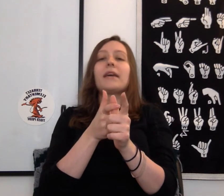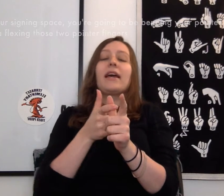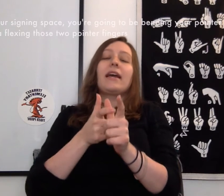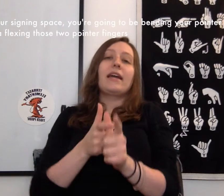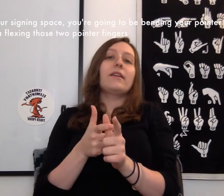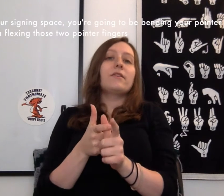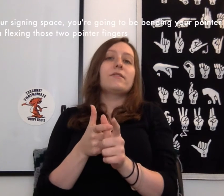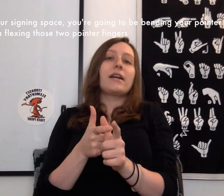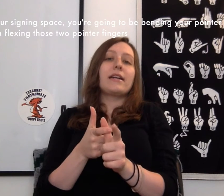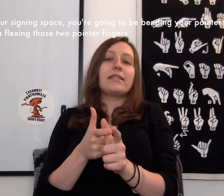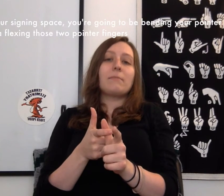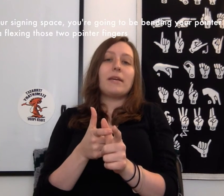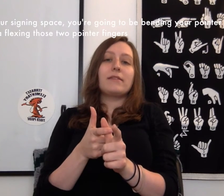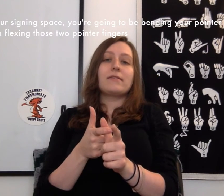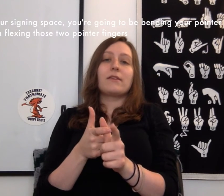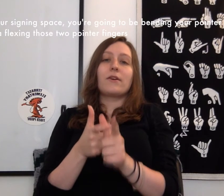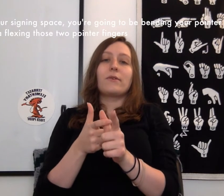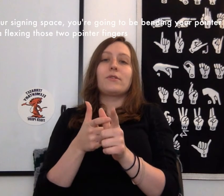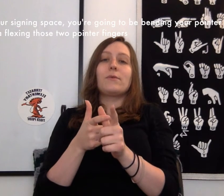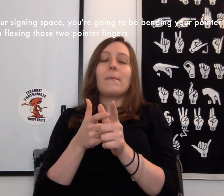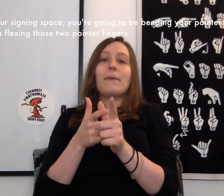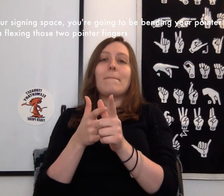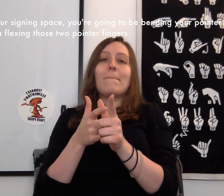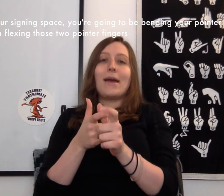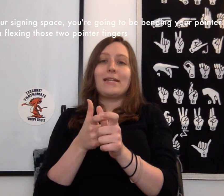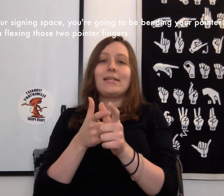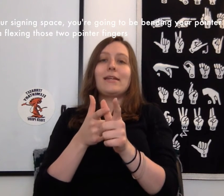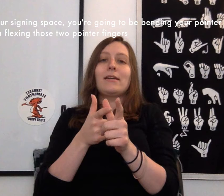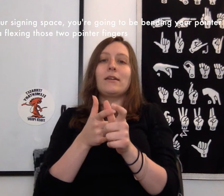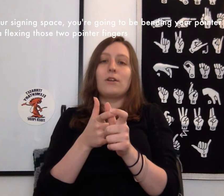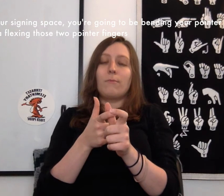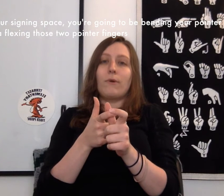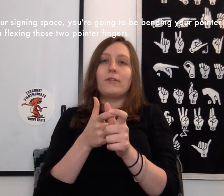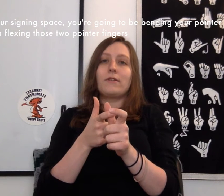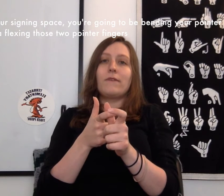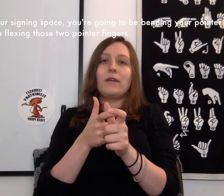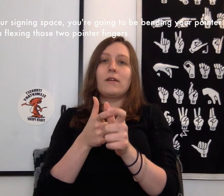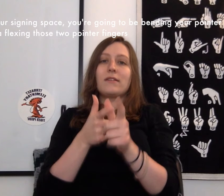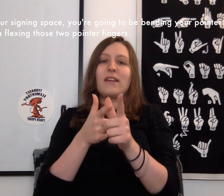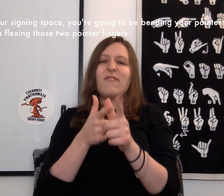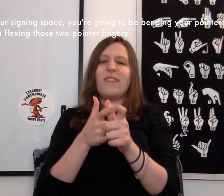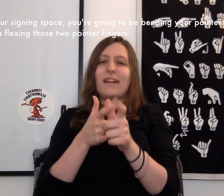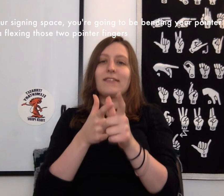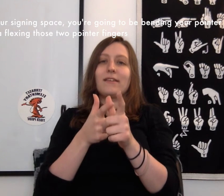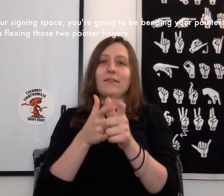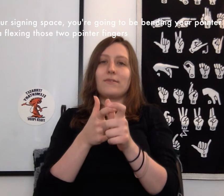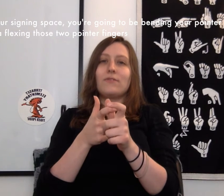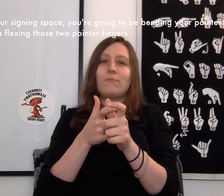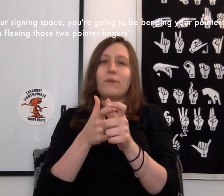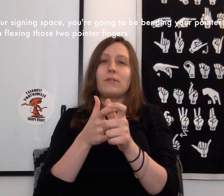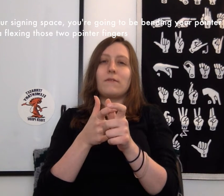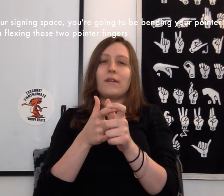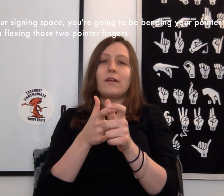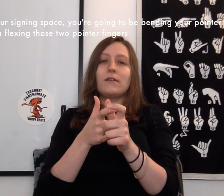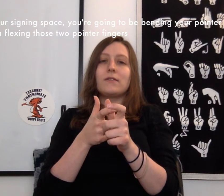In your signing space, you're going to be bending your pointer fingers, kind of flexing those two pointer fingers